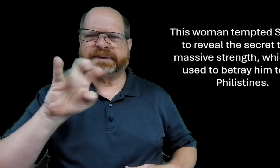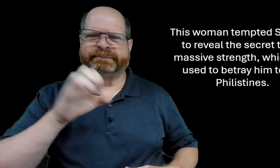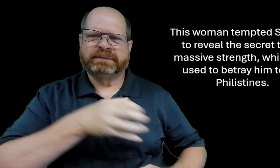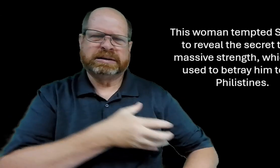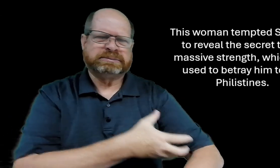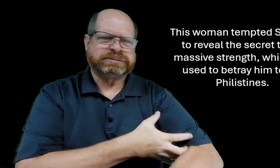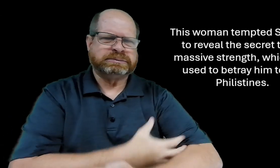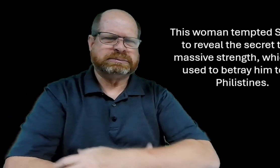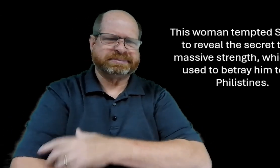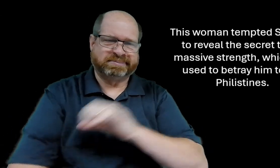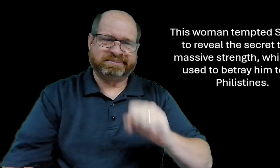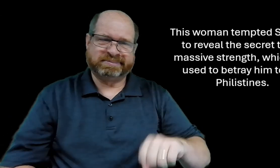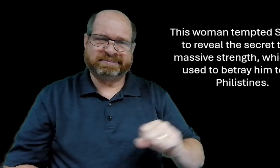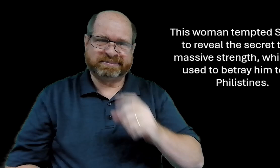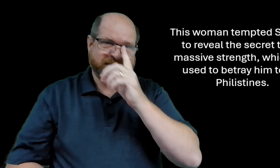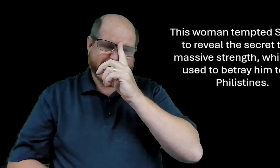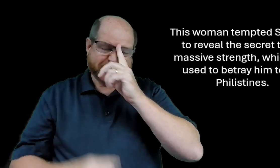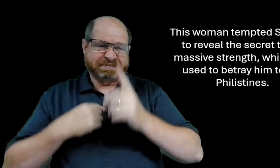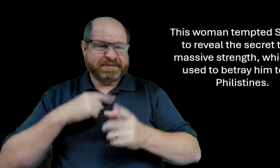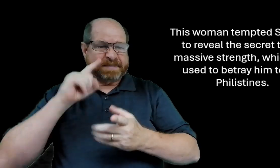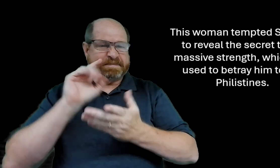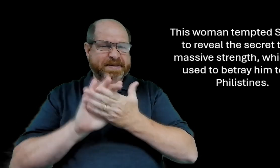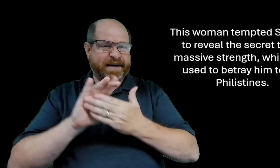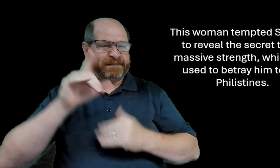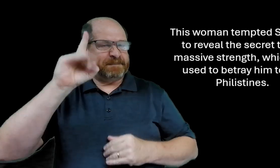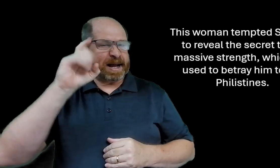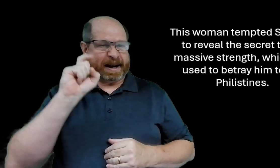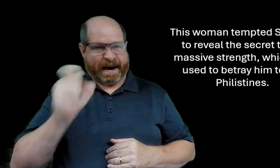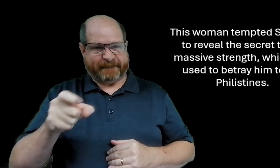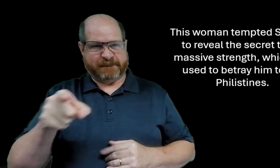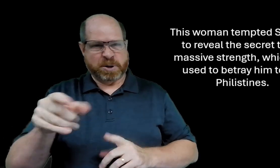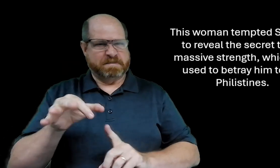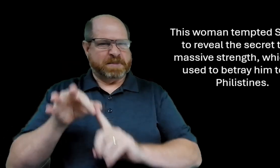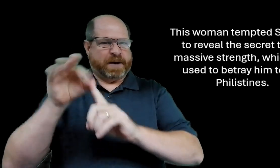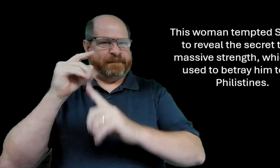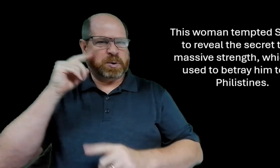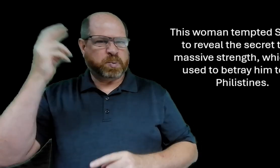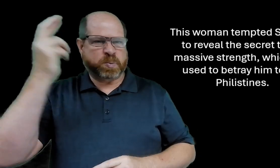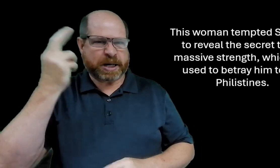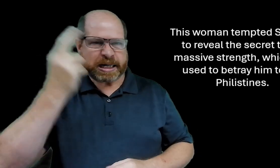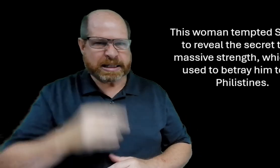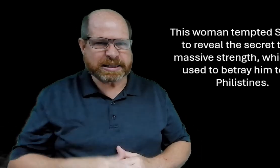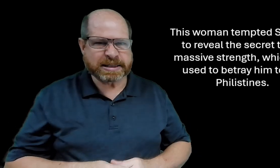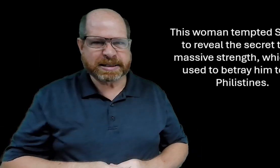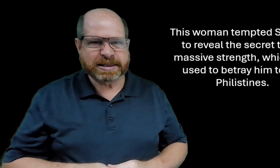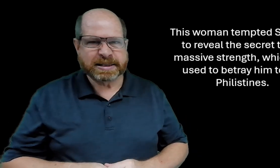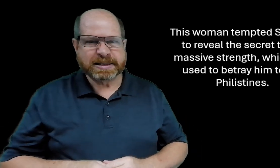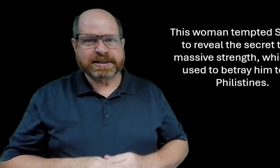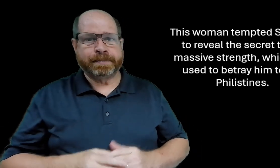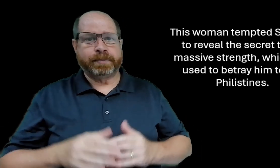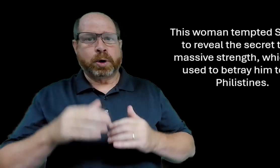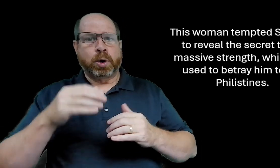he had massive muscles but she tempted him it was a gift from god and he didn't realize it